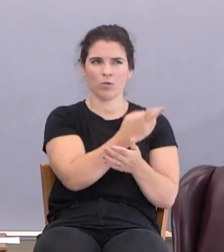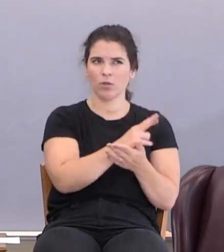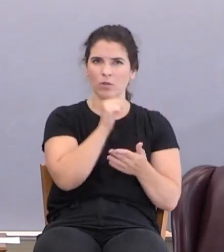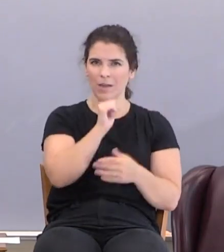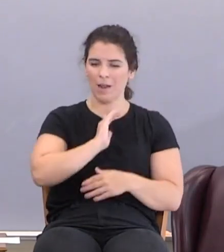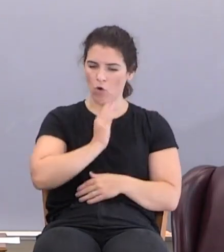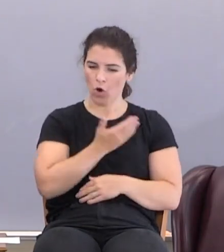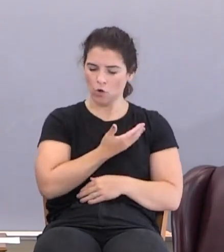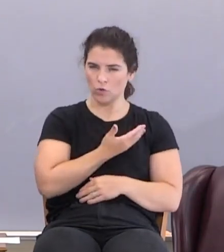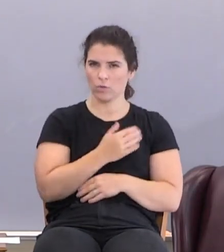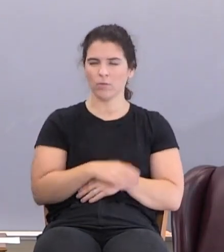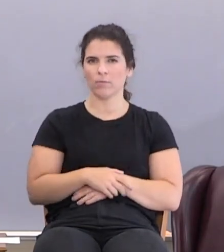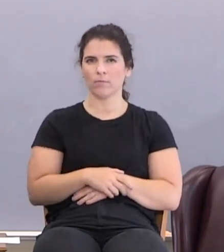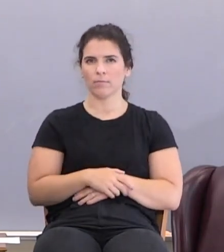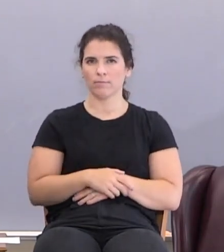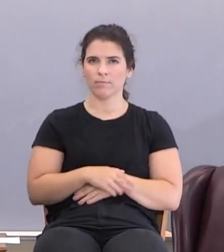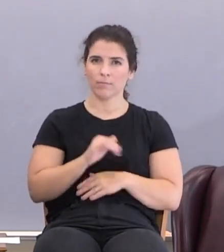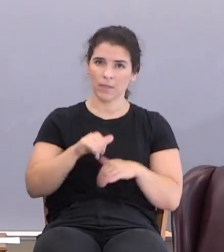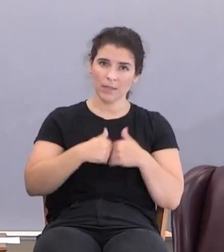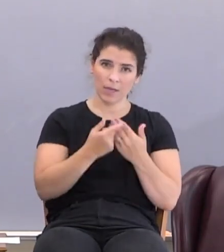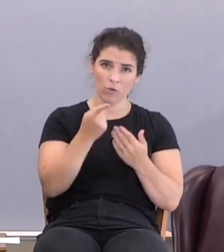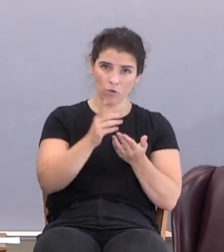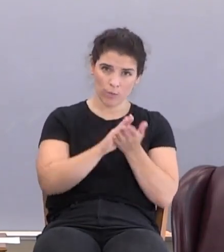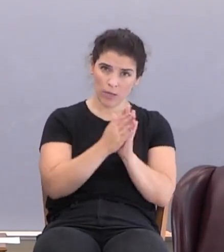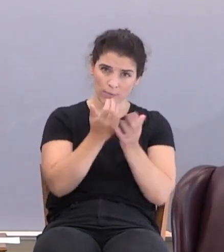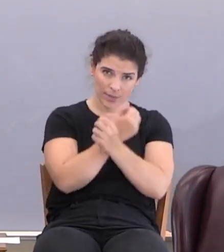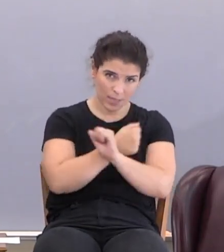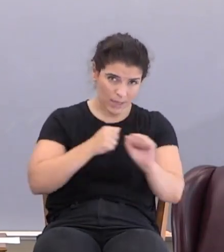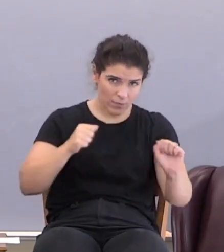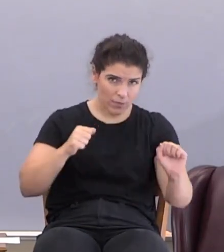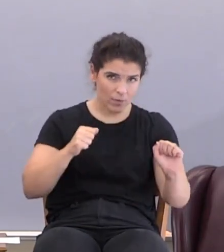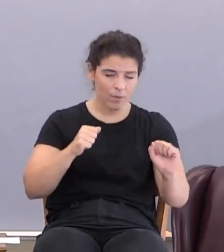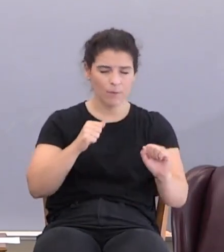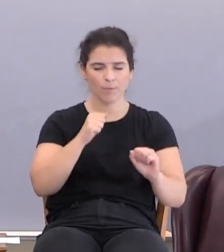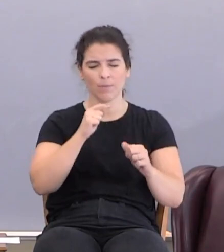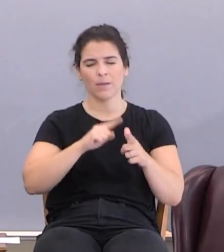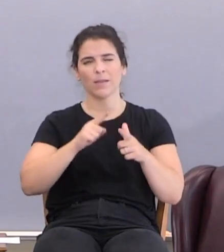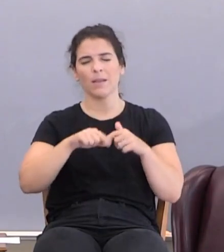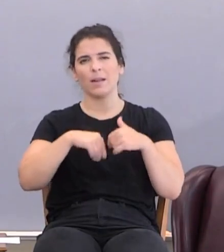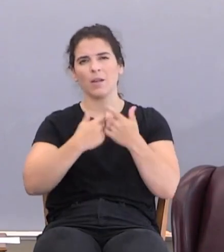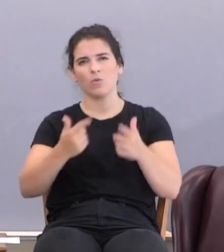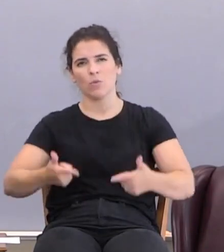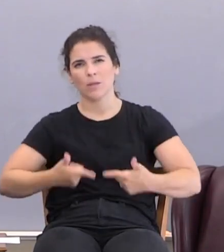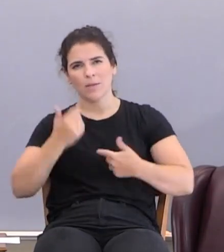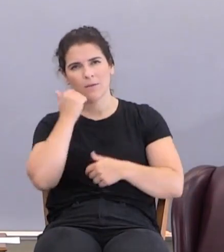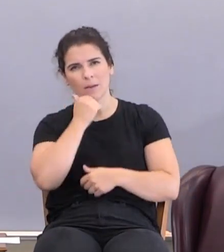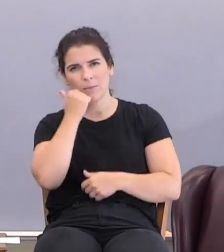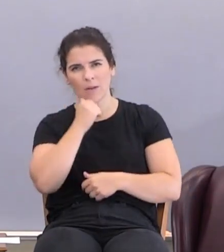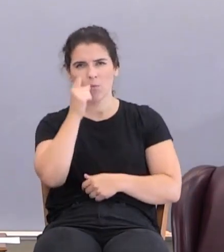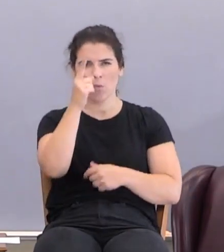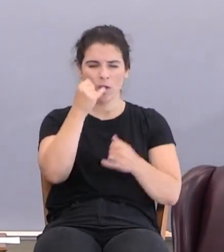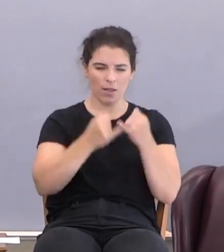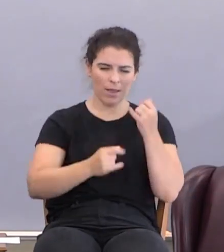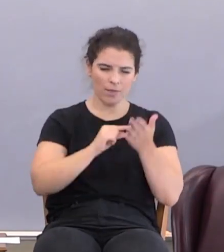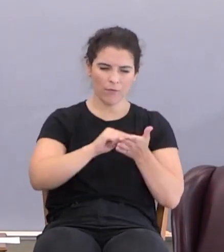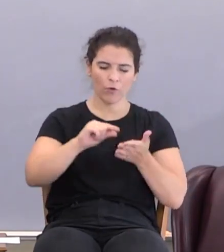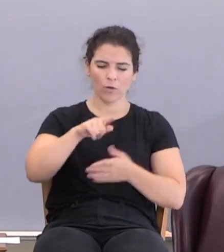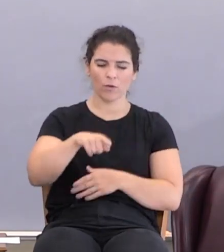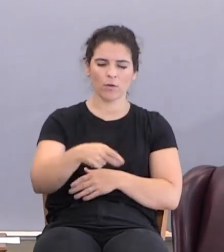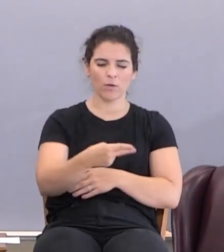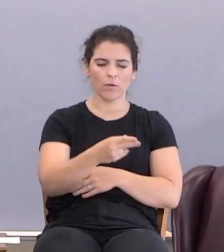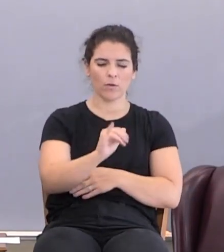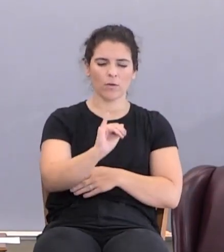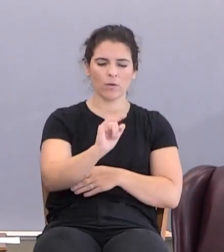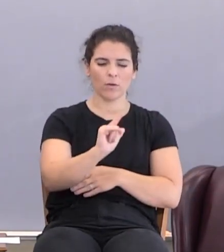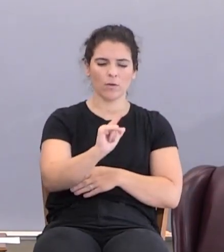not ours. That's how you get saved, but that's then how you live day by day. One last verse, Philippians chapter 3.